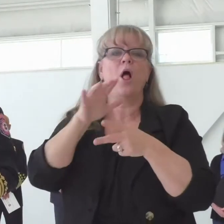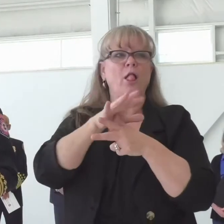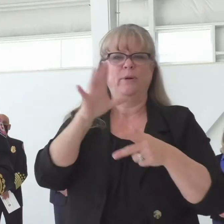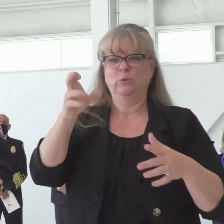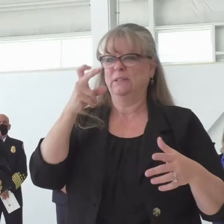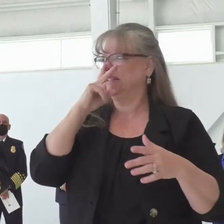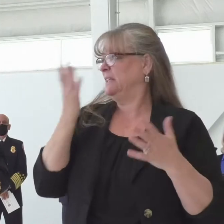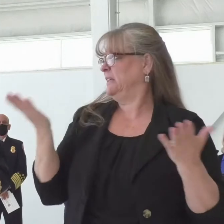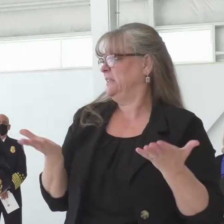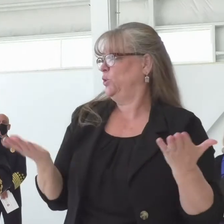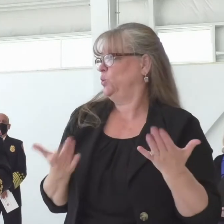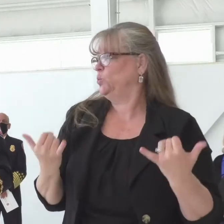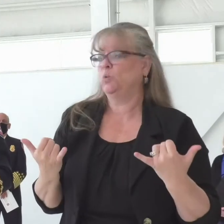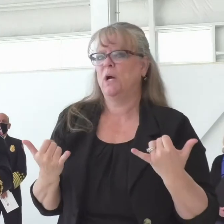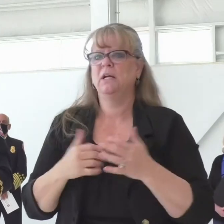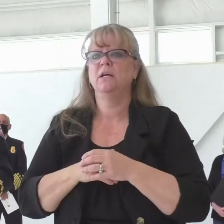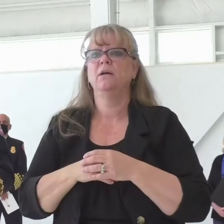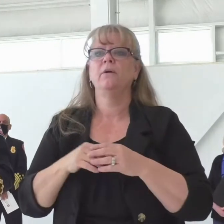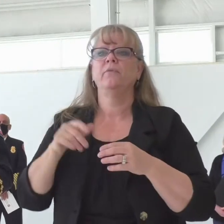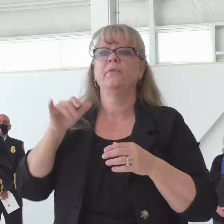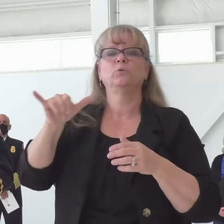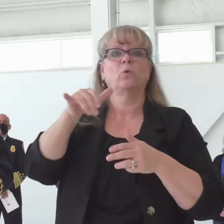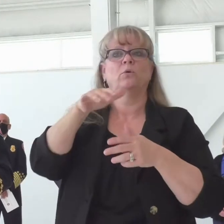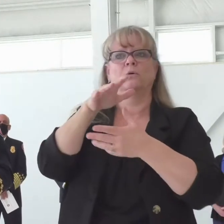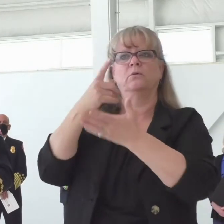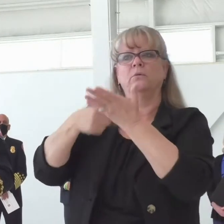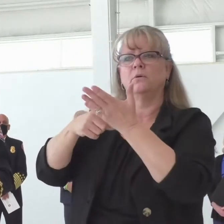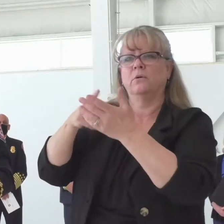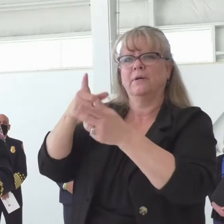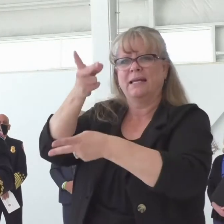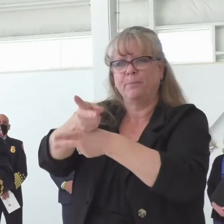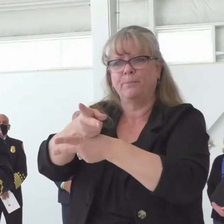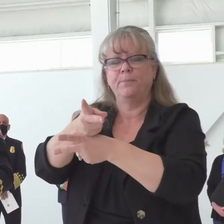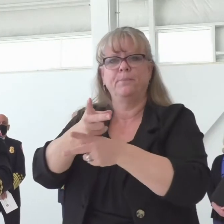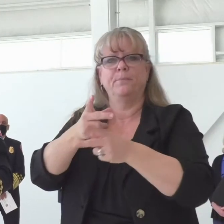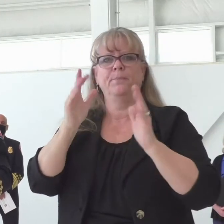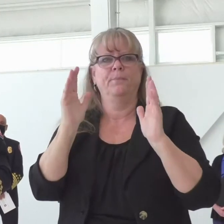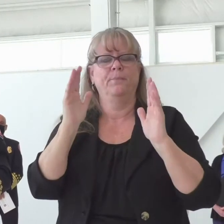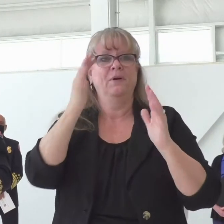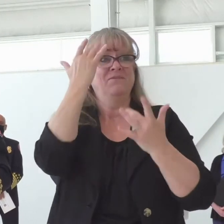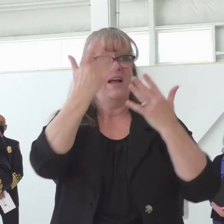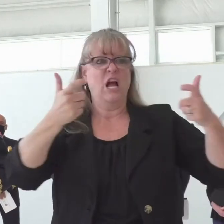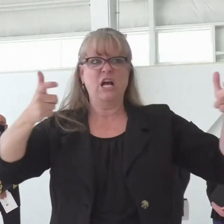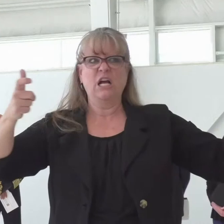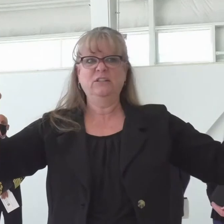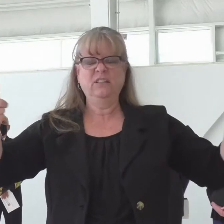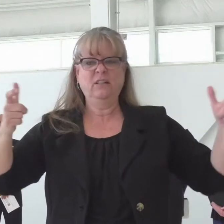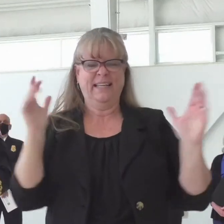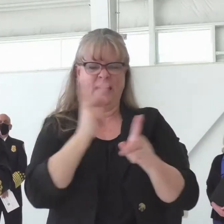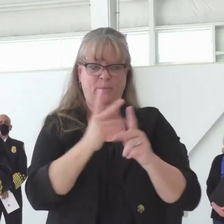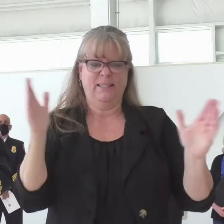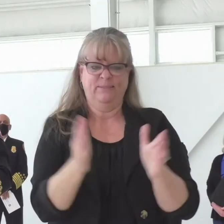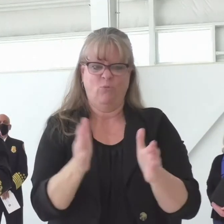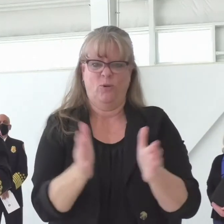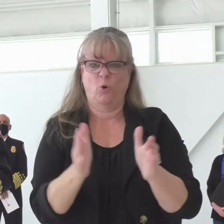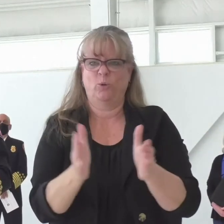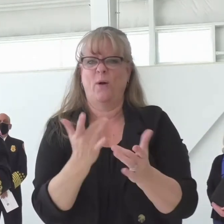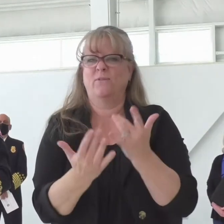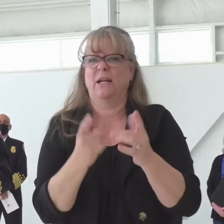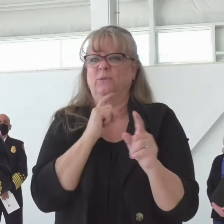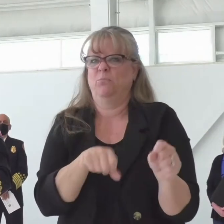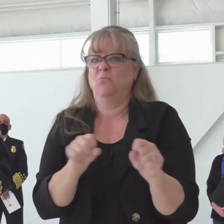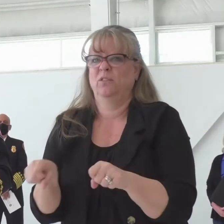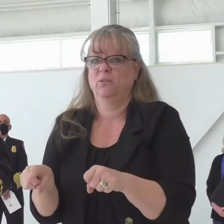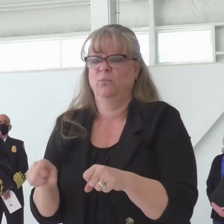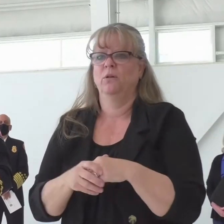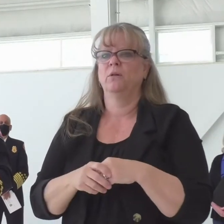governments in their efforts to keep fires small. to the forecast. Our current long-range forecasts indicate